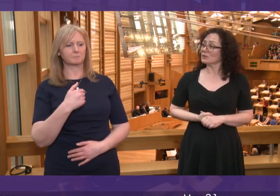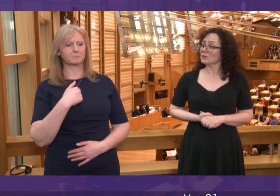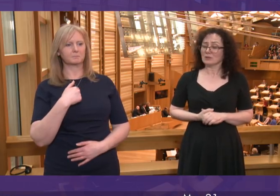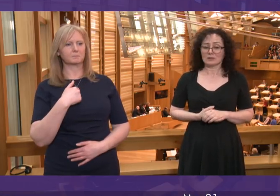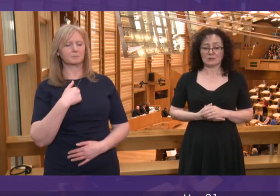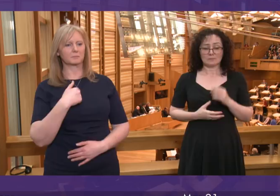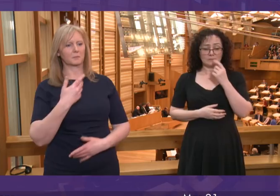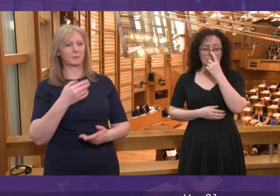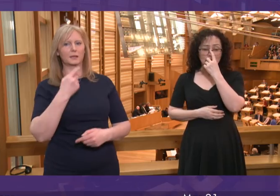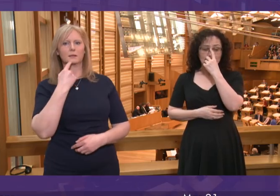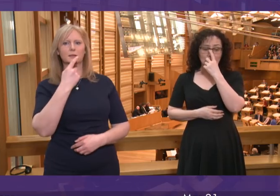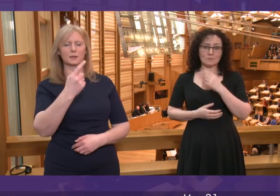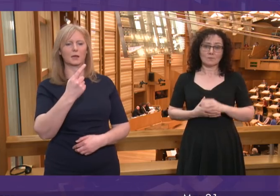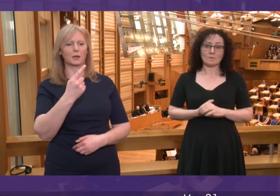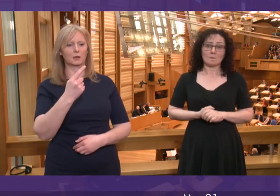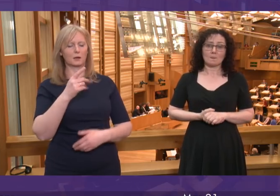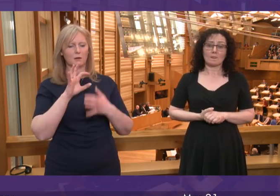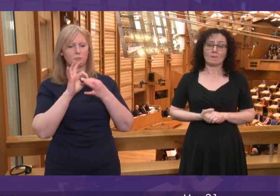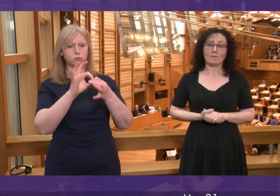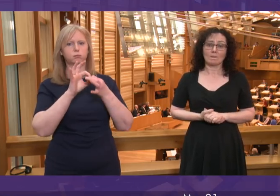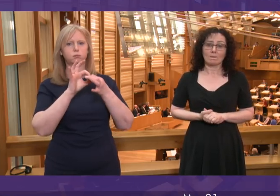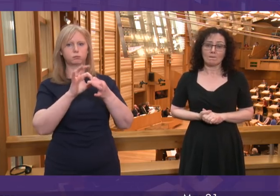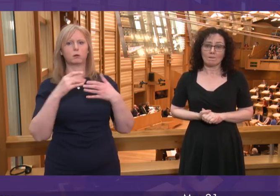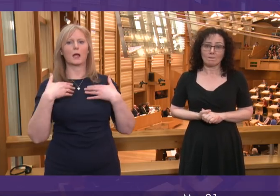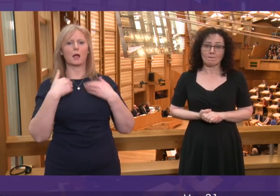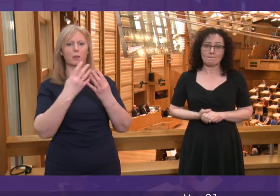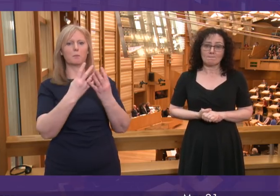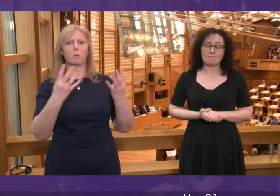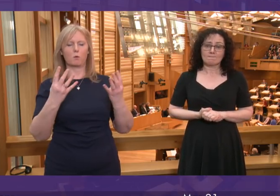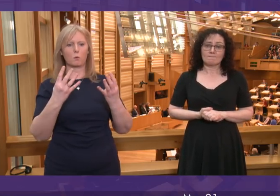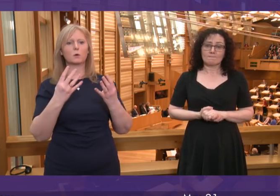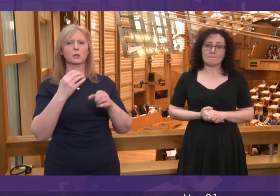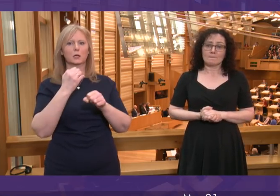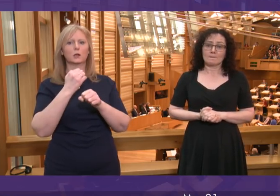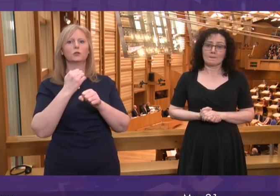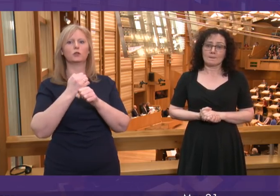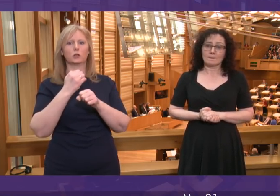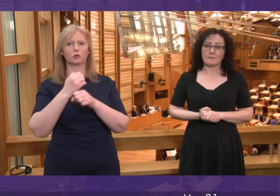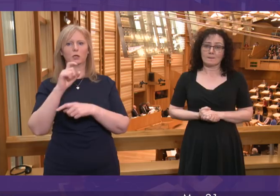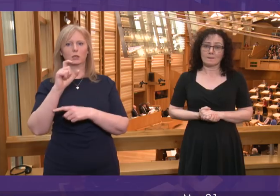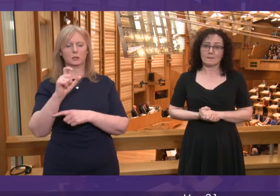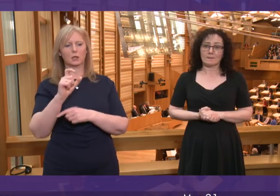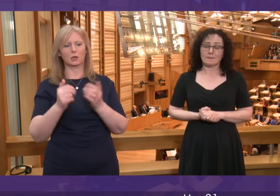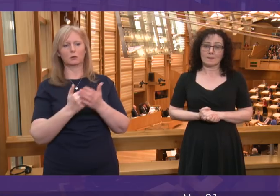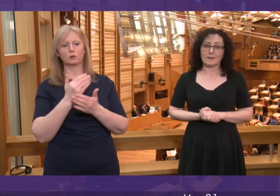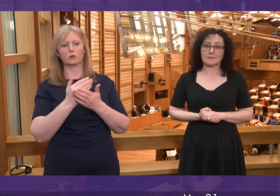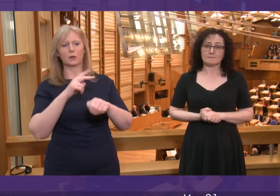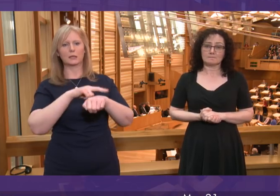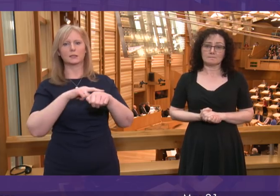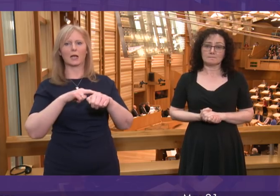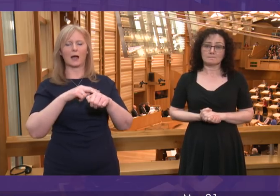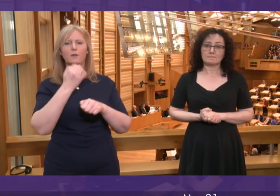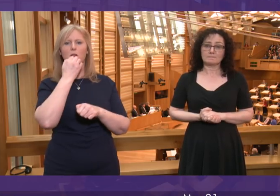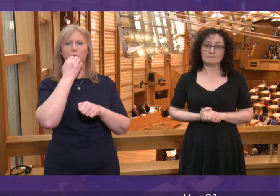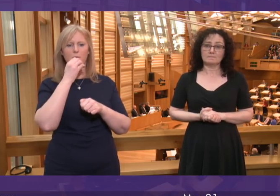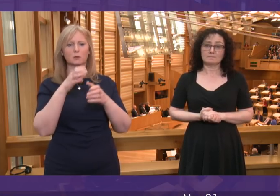earlier on, to work with health boards, including Greater Glasgow and Clyde, to make sure that they have appropriate staffing levels across all